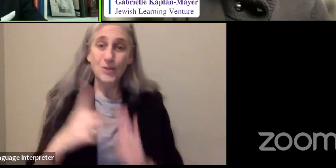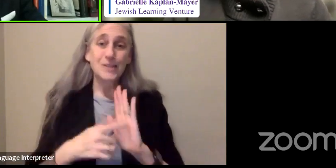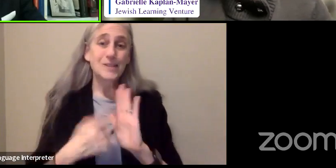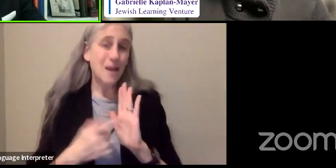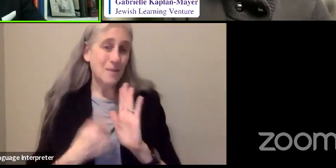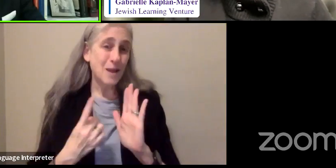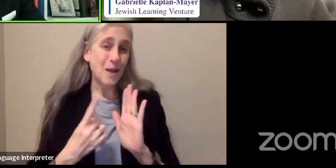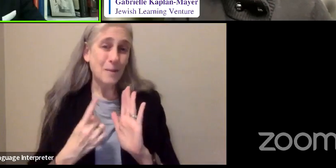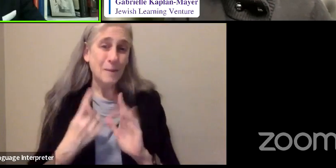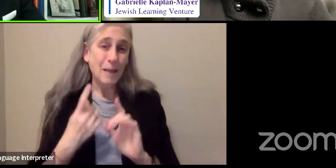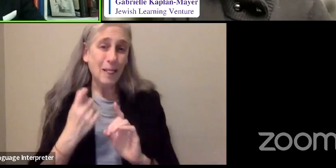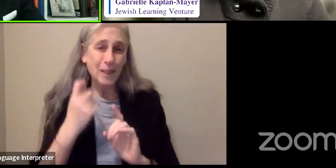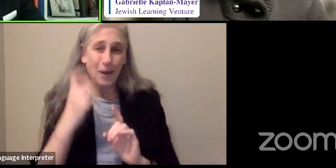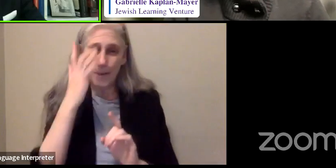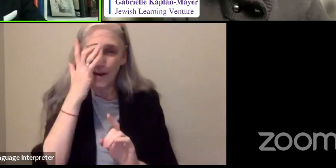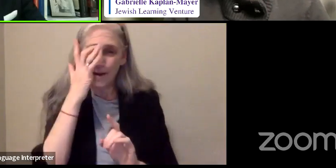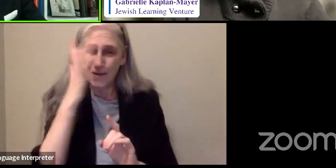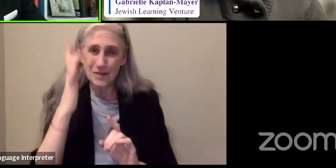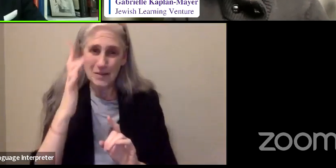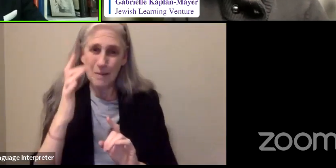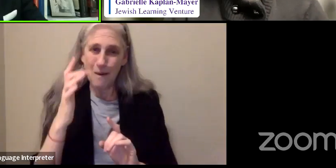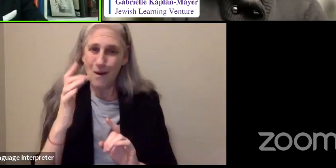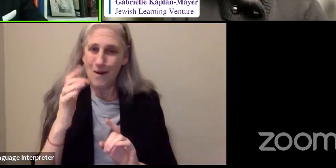be a bit of a smart aleck, he died,